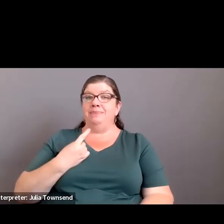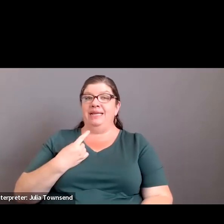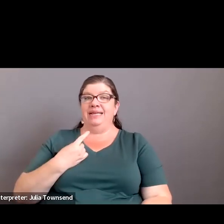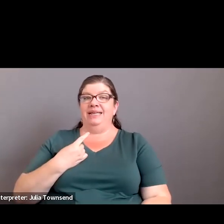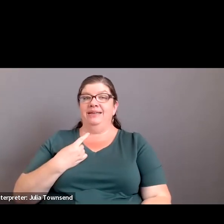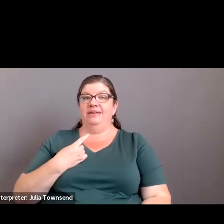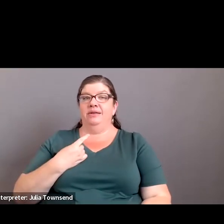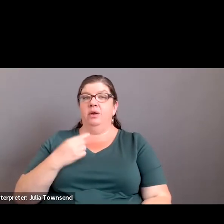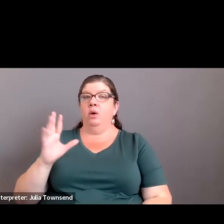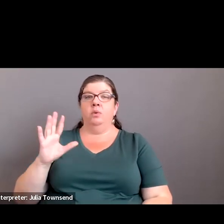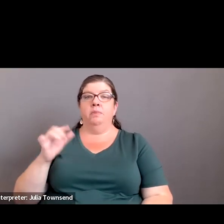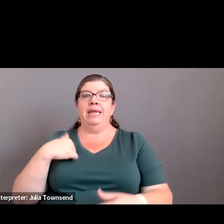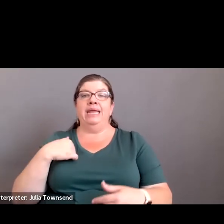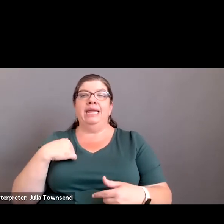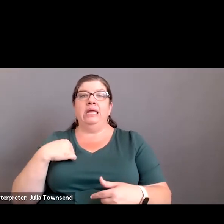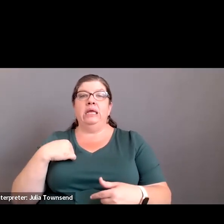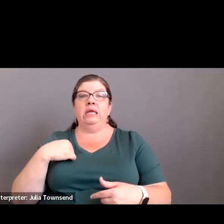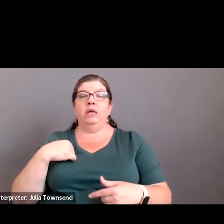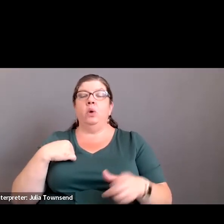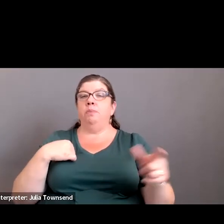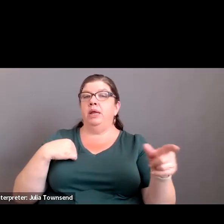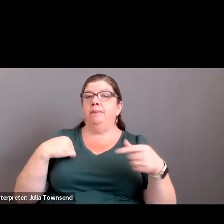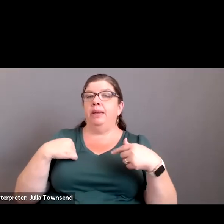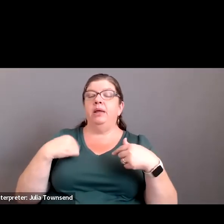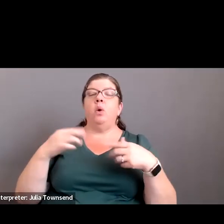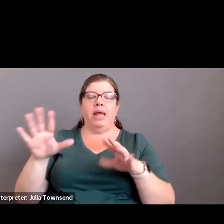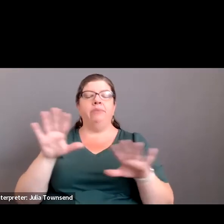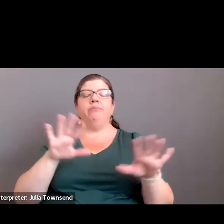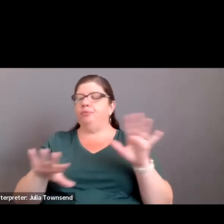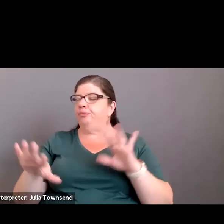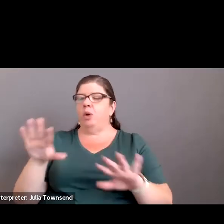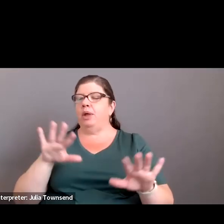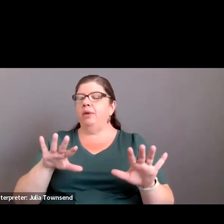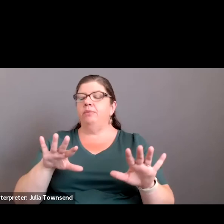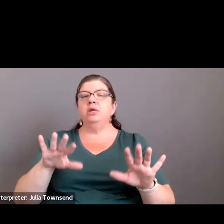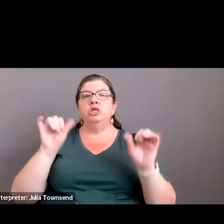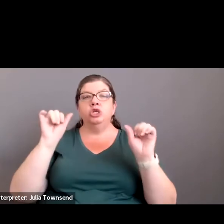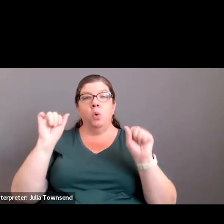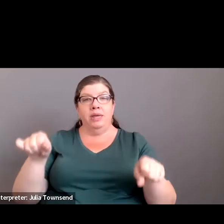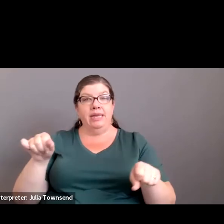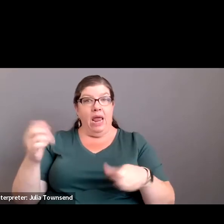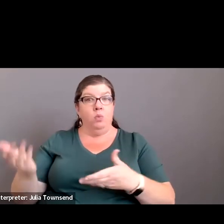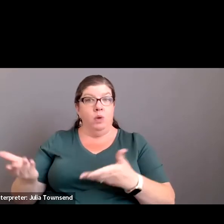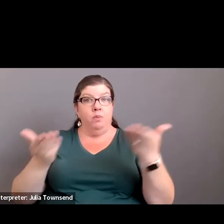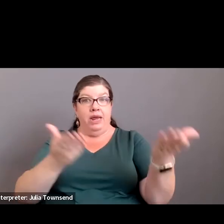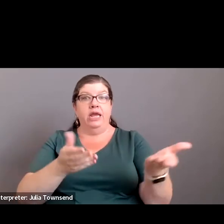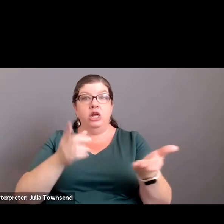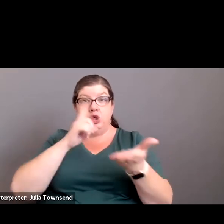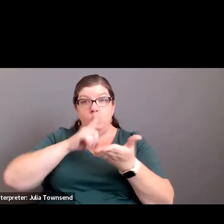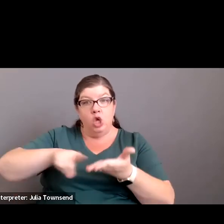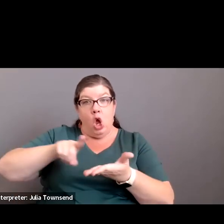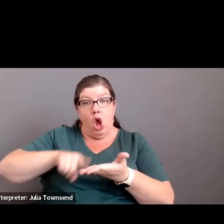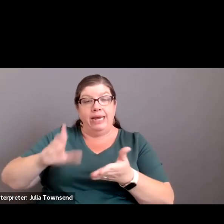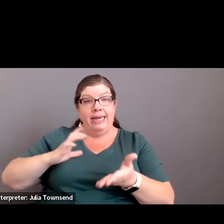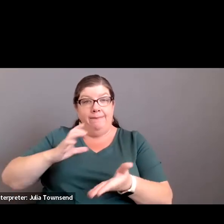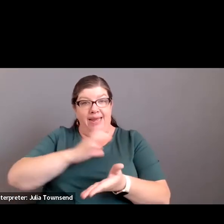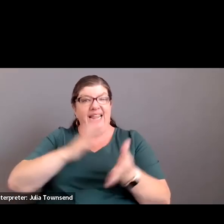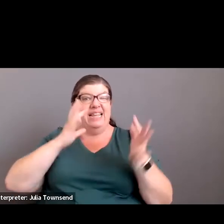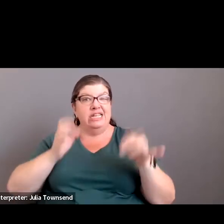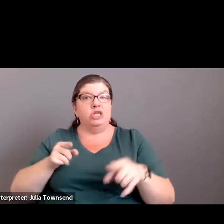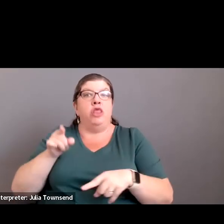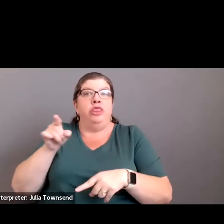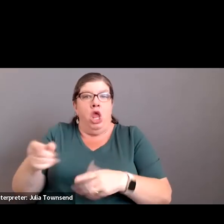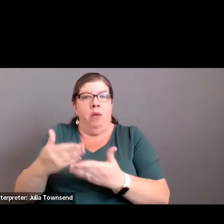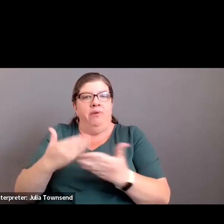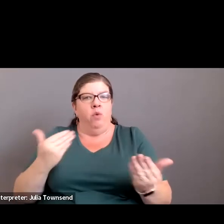– No. I think we changed. Okay. Okay. That's fine. So can we bring that item to the audit committee and have that decision made there